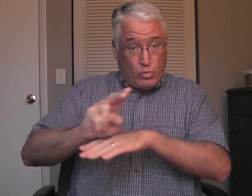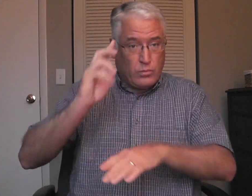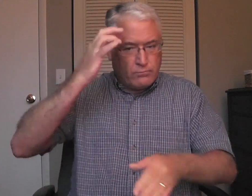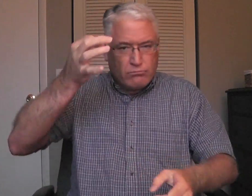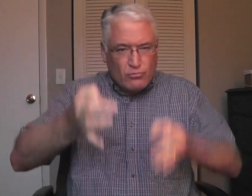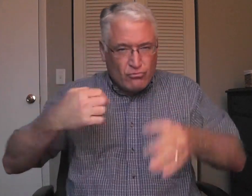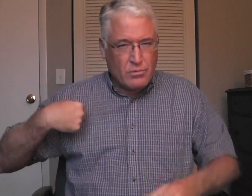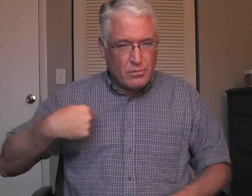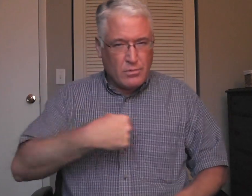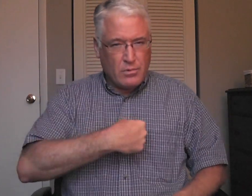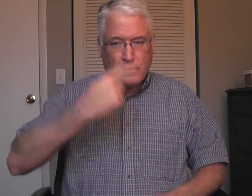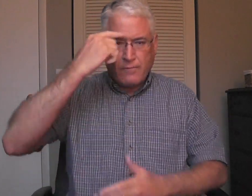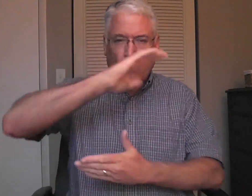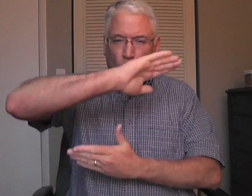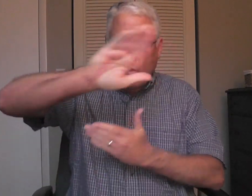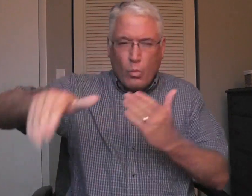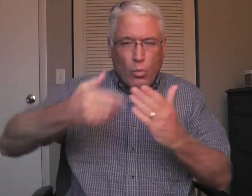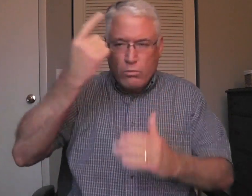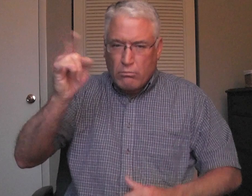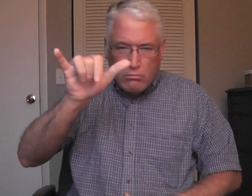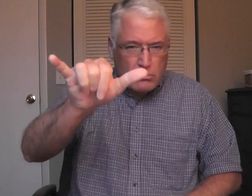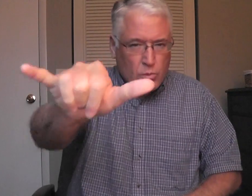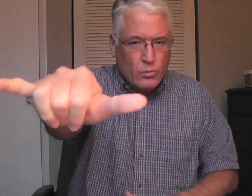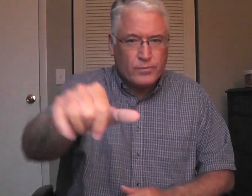basis of what God will judge us on for all of eternity.